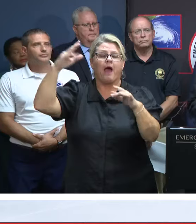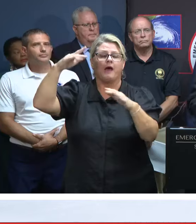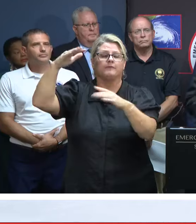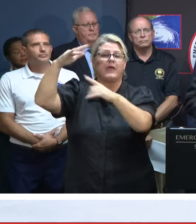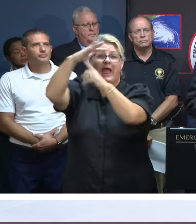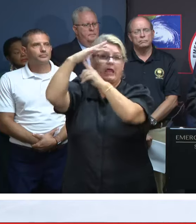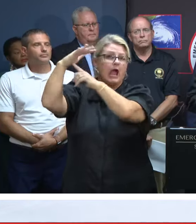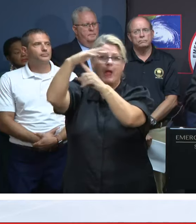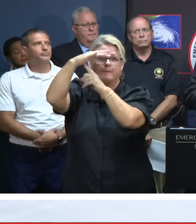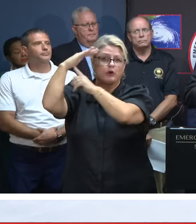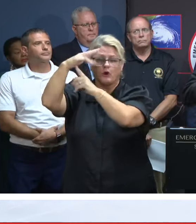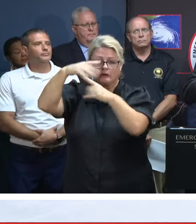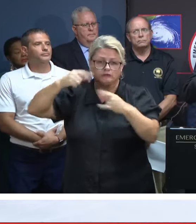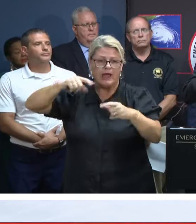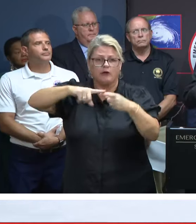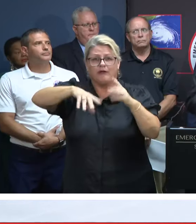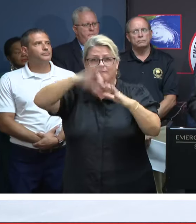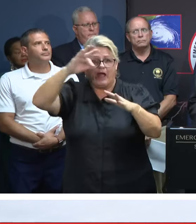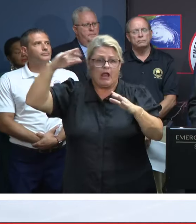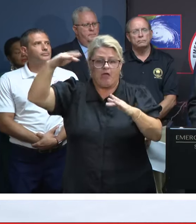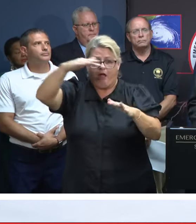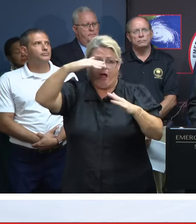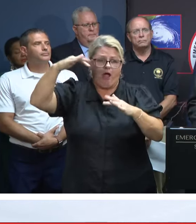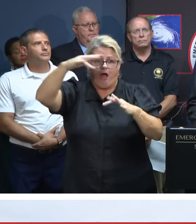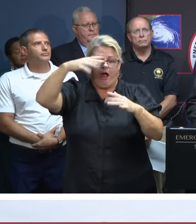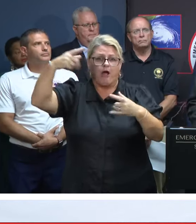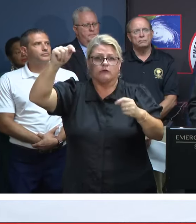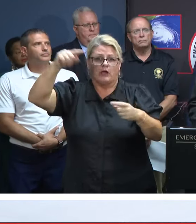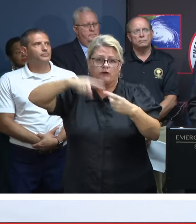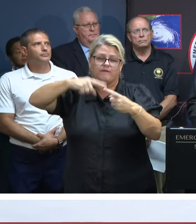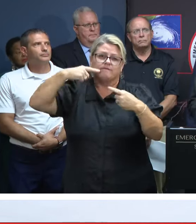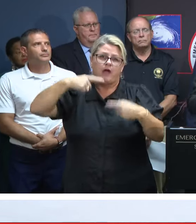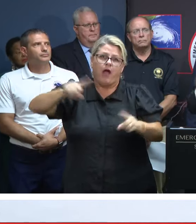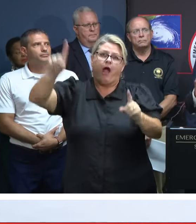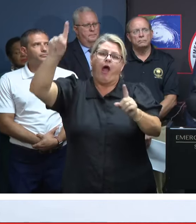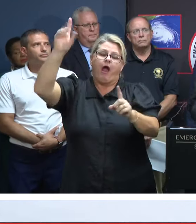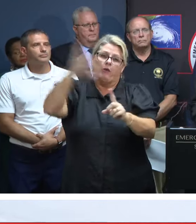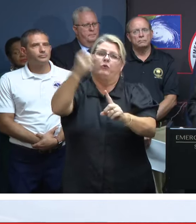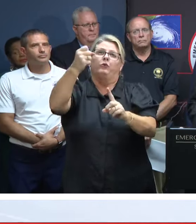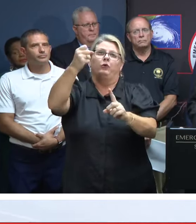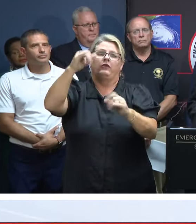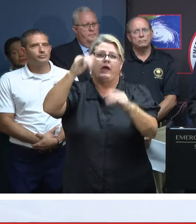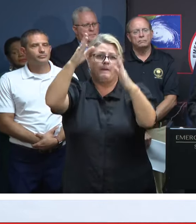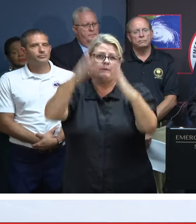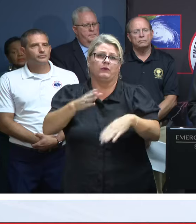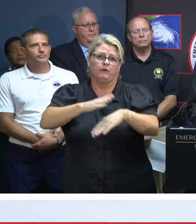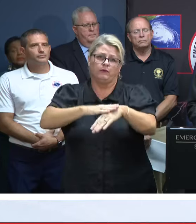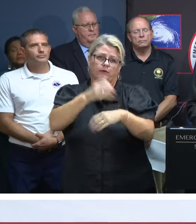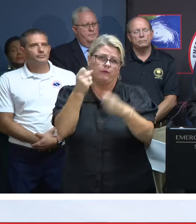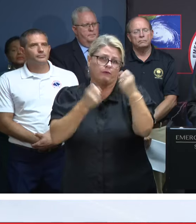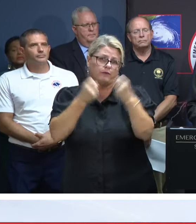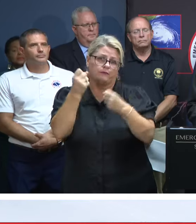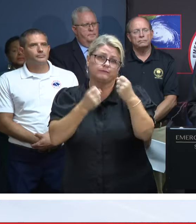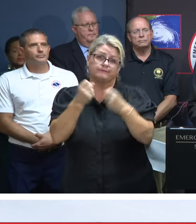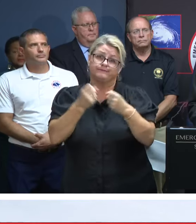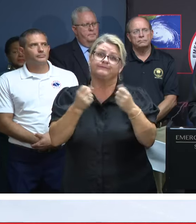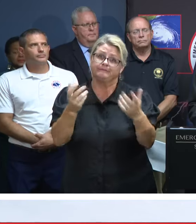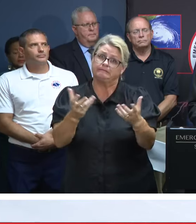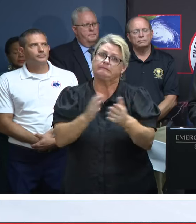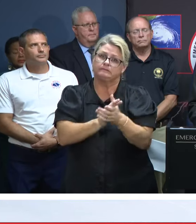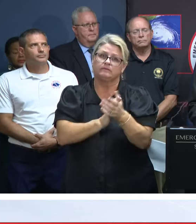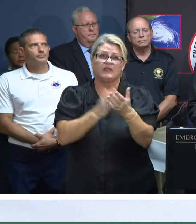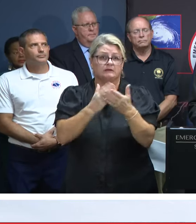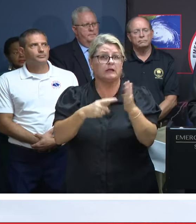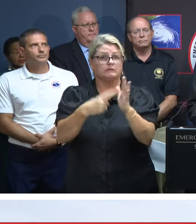circling around, they were getting higher and higher up on the car. And we got them out just in the nick of time with some boats